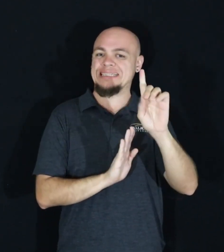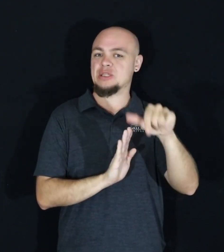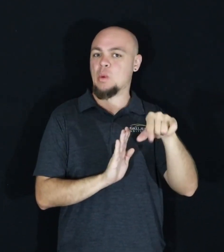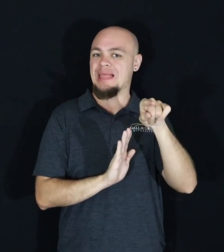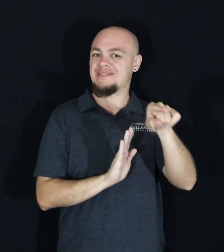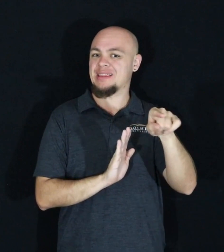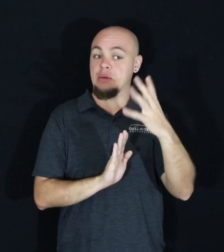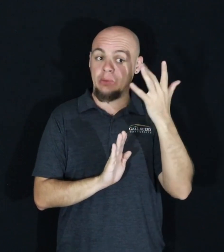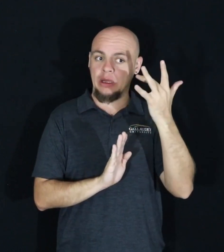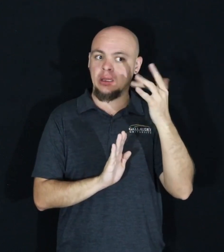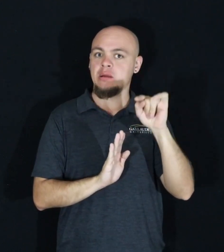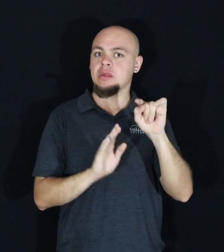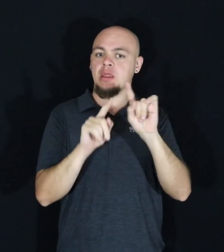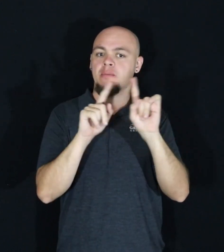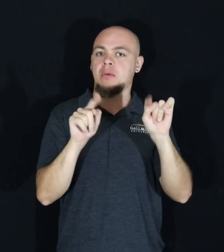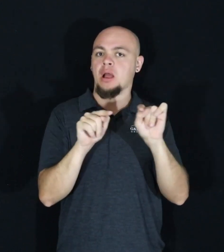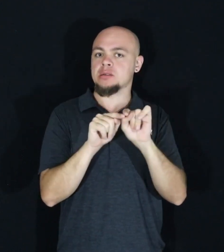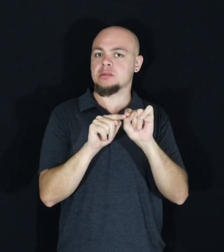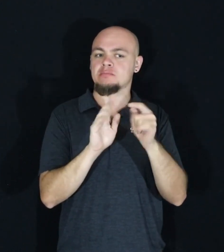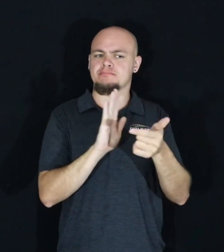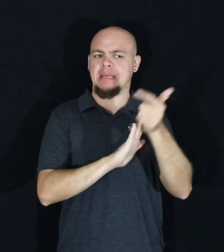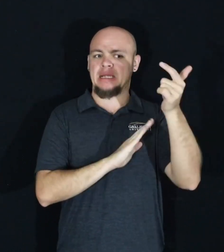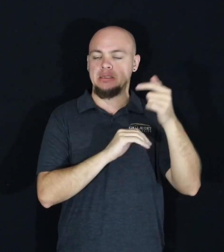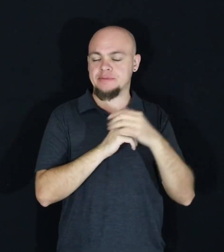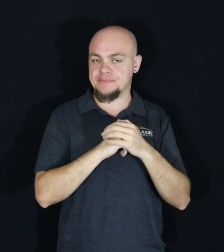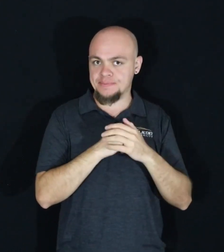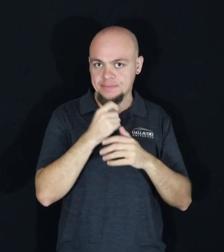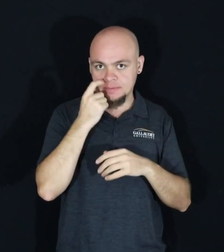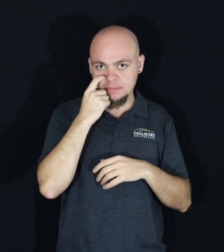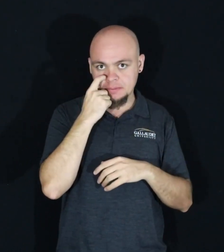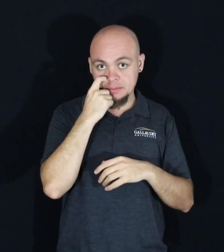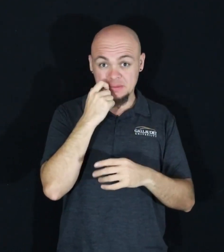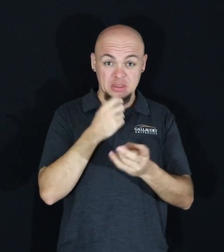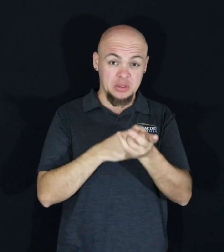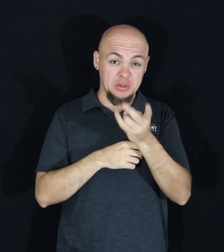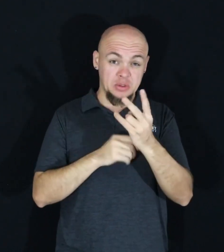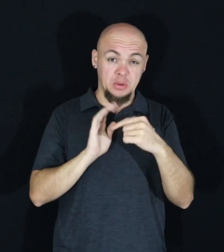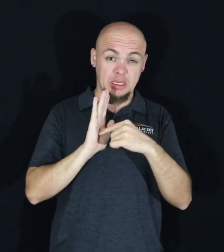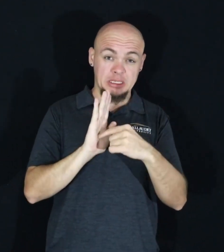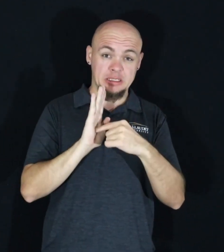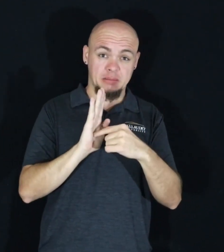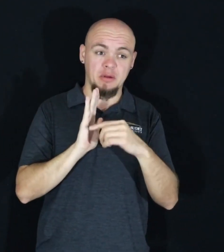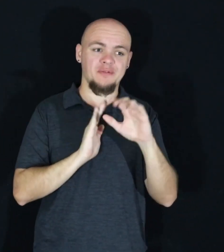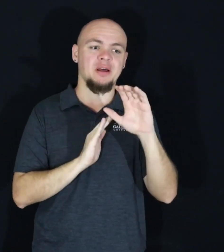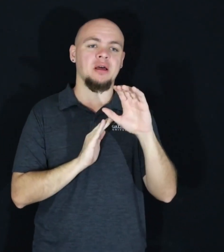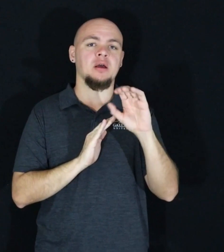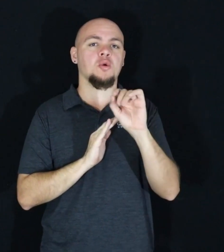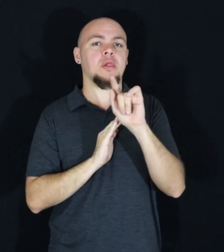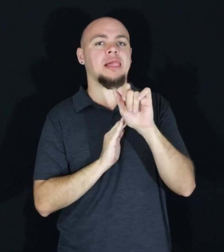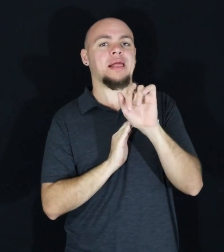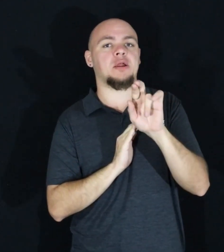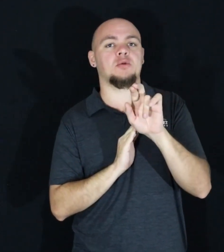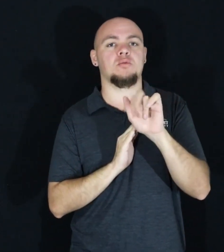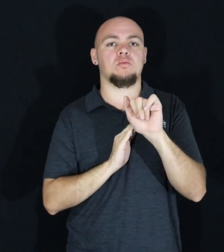we've banned the box. These are just two examples of collateral consequences.